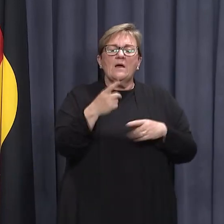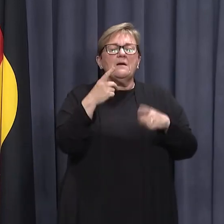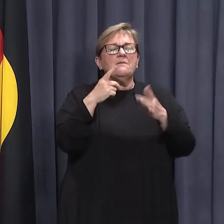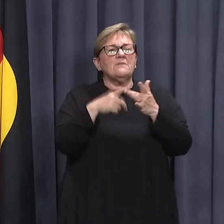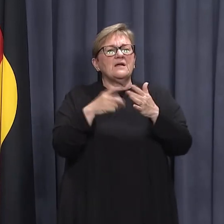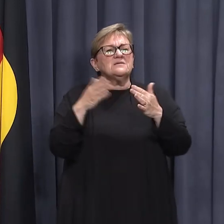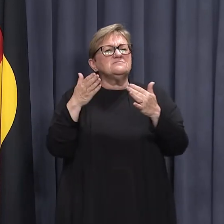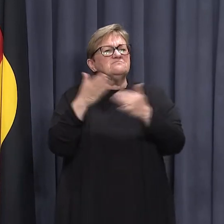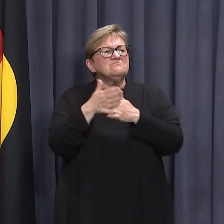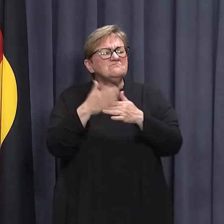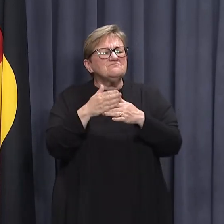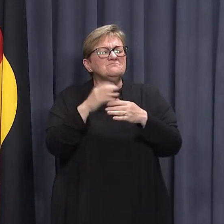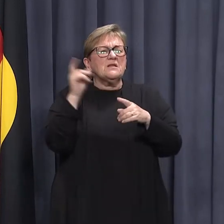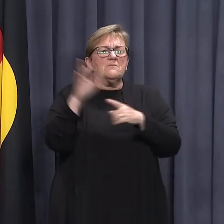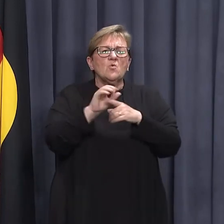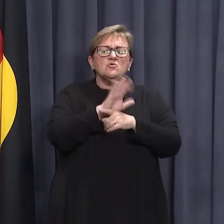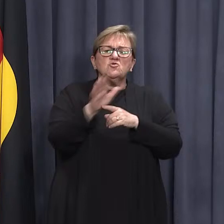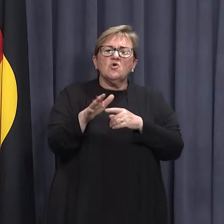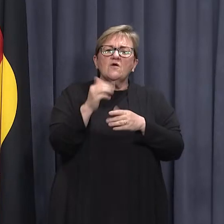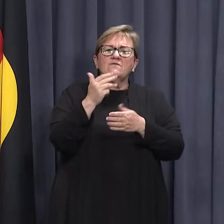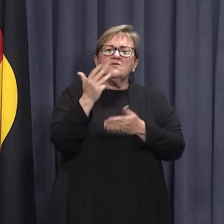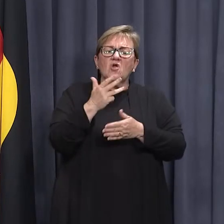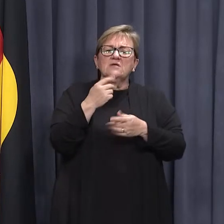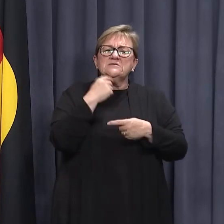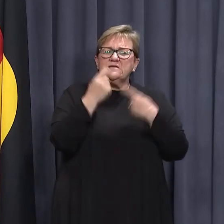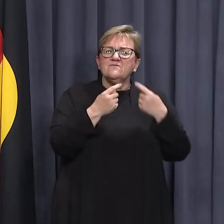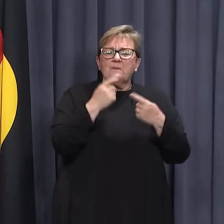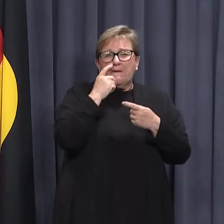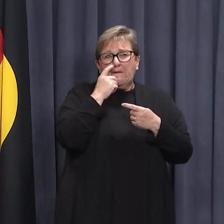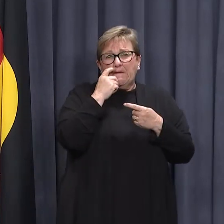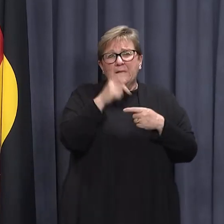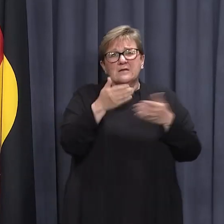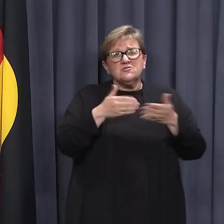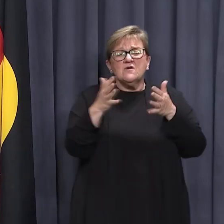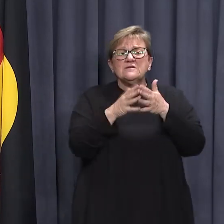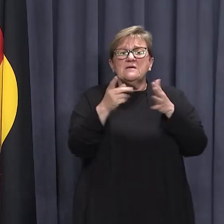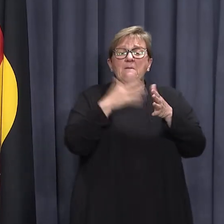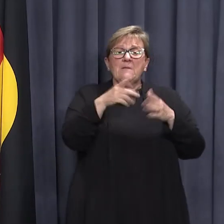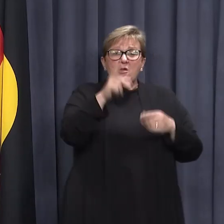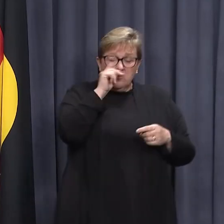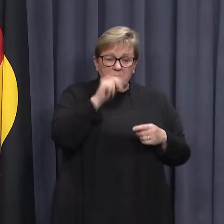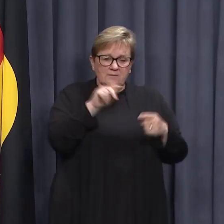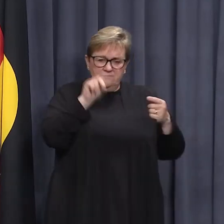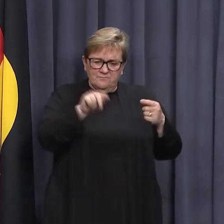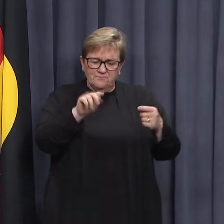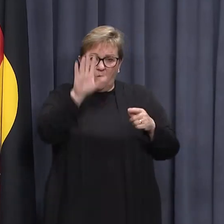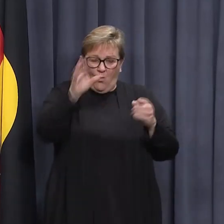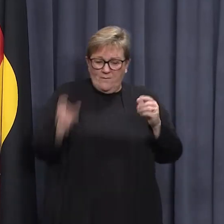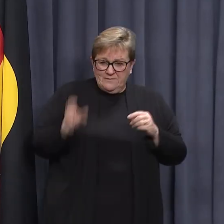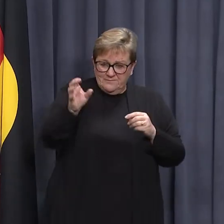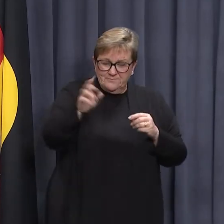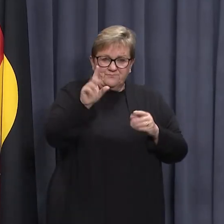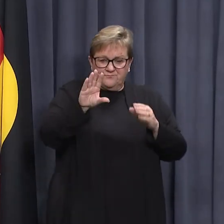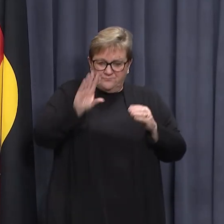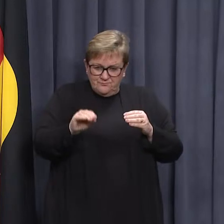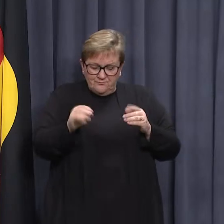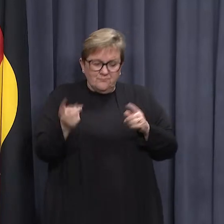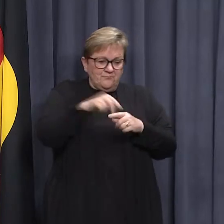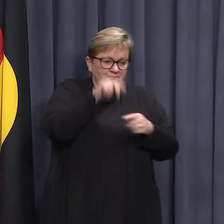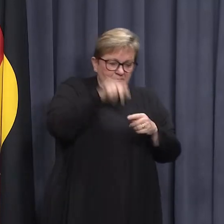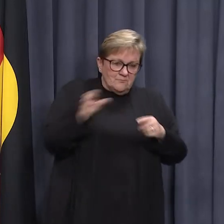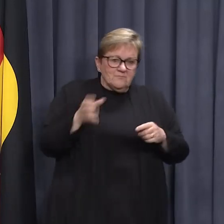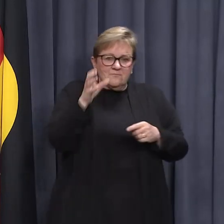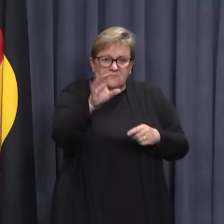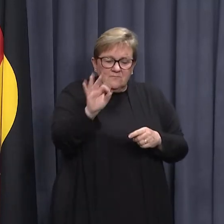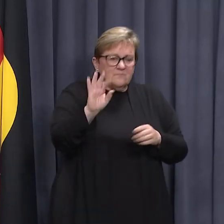important COVID-19 information. Using ServiceWA means you won't need to open multiple apps or carry other forms